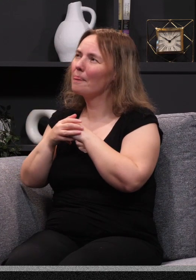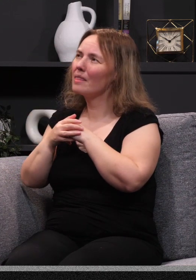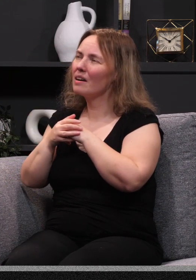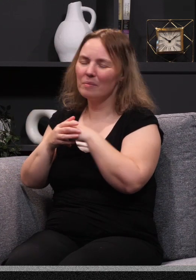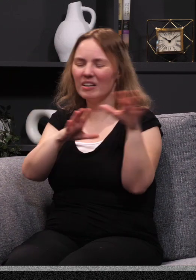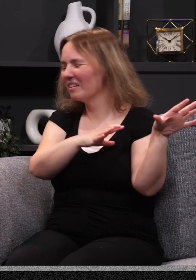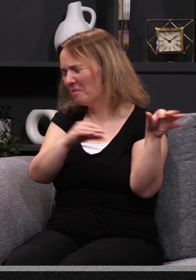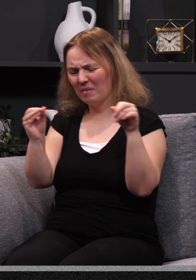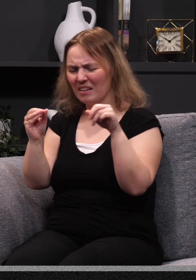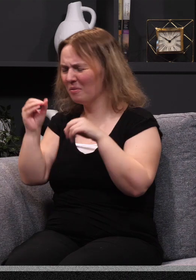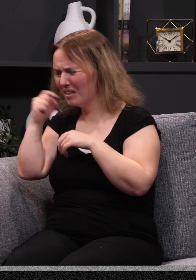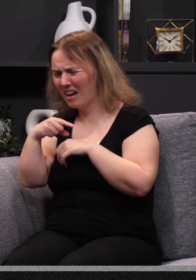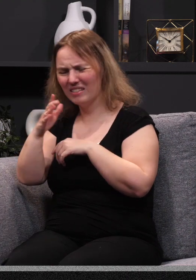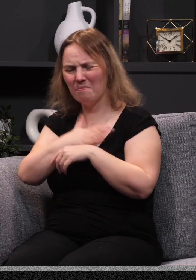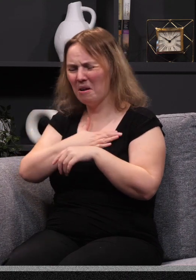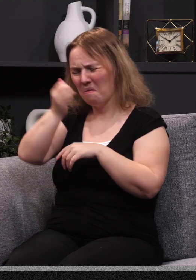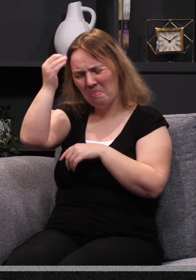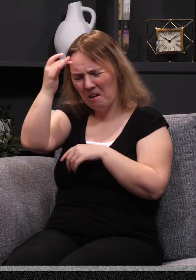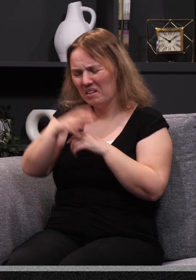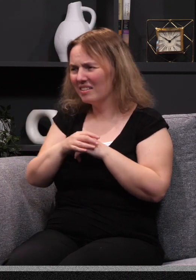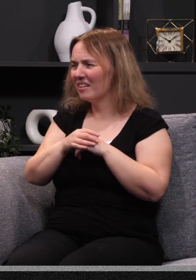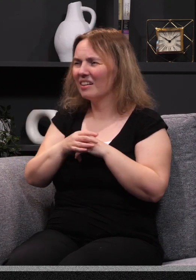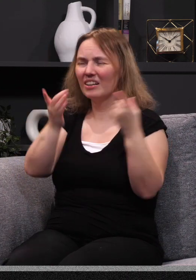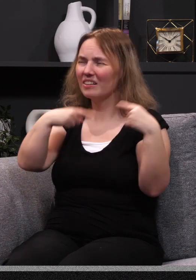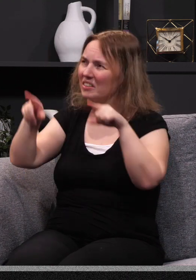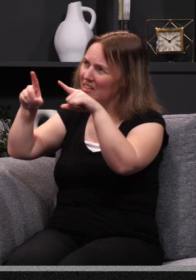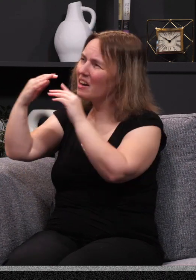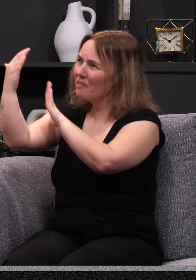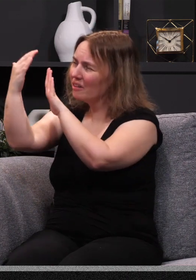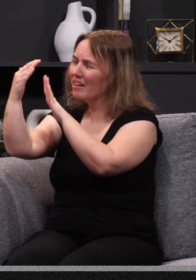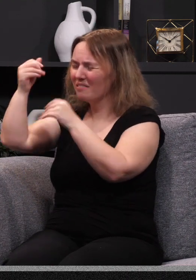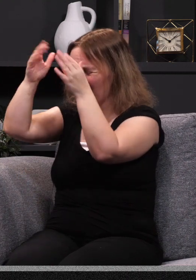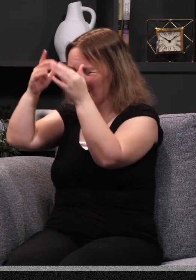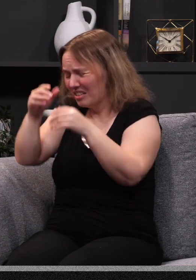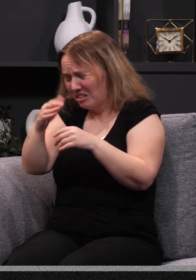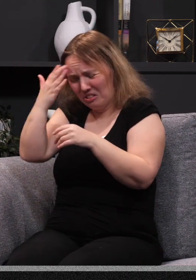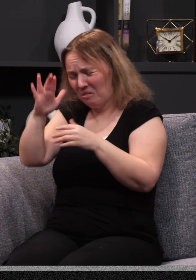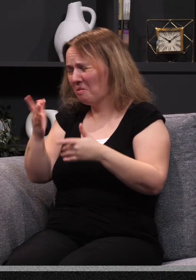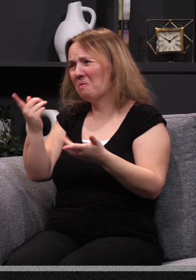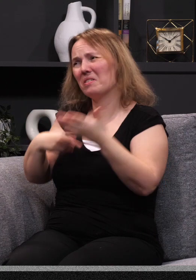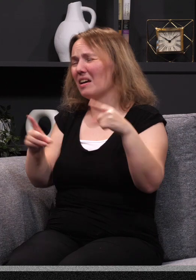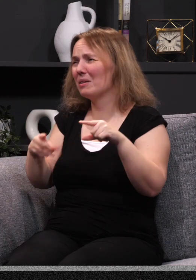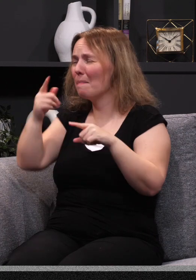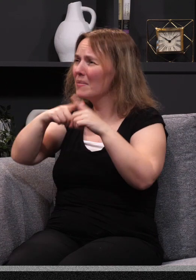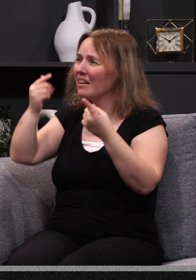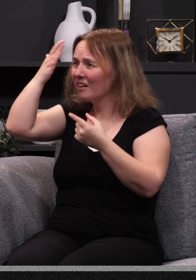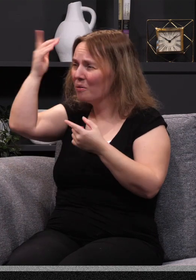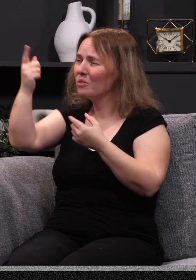listen to you. I'm going to get away from the lies. I'm going to get away from my own thoughts. I'm going get away from what's going on. I'm going to come away and say, Father, I don't know what's going on, but what I know